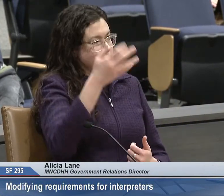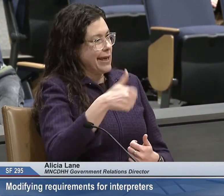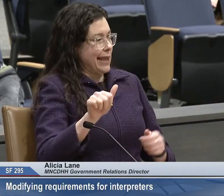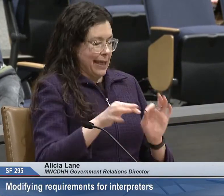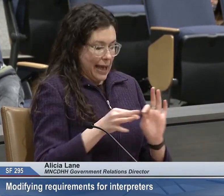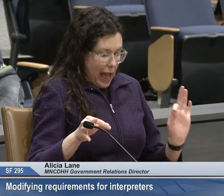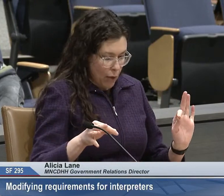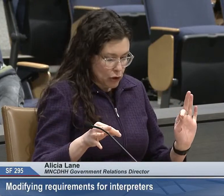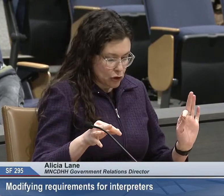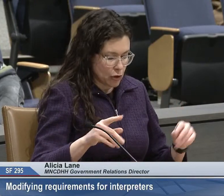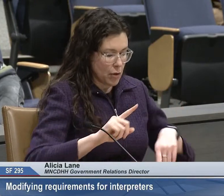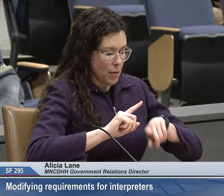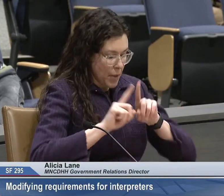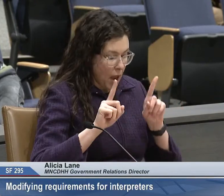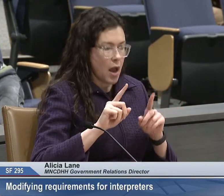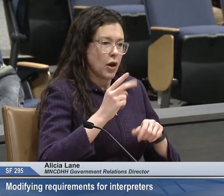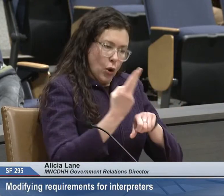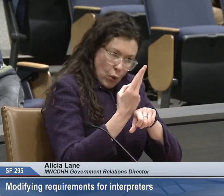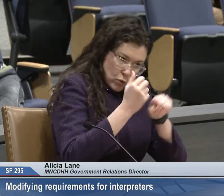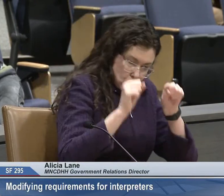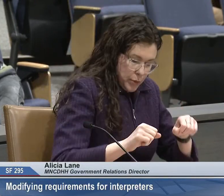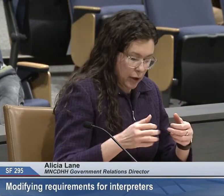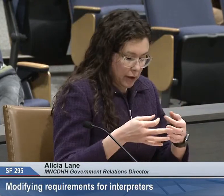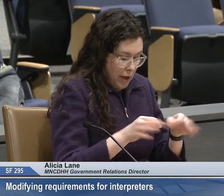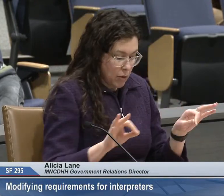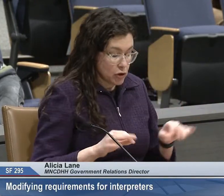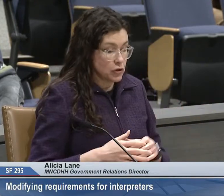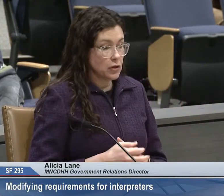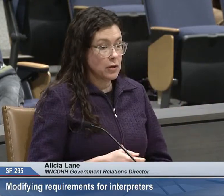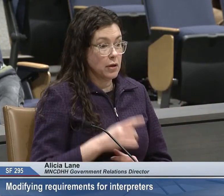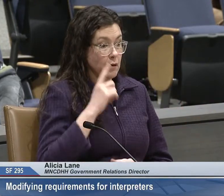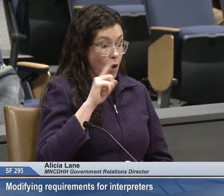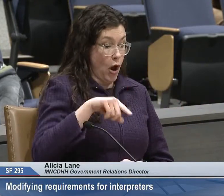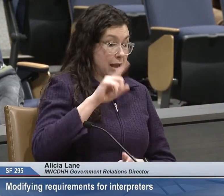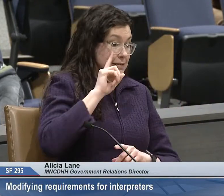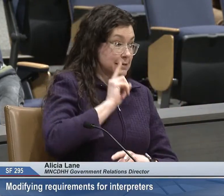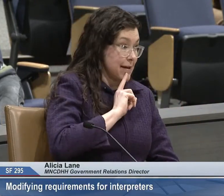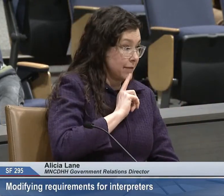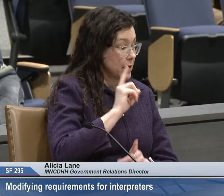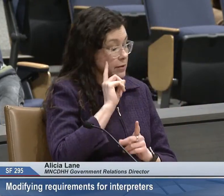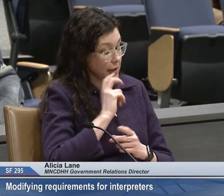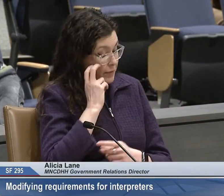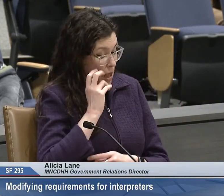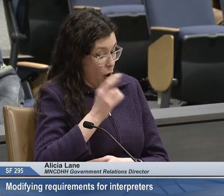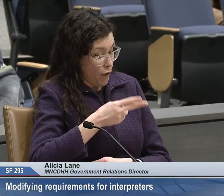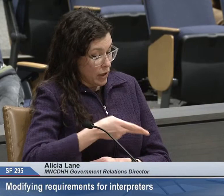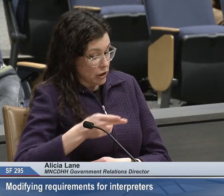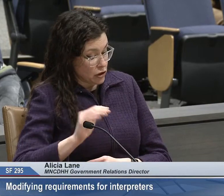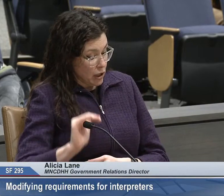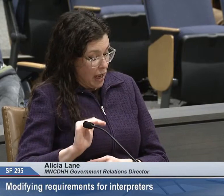Not just any language, but usable language. For a deaf, deaf-blind,